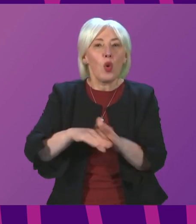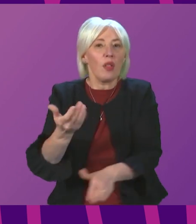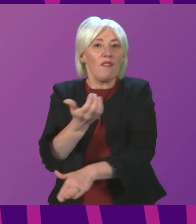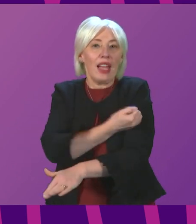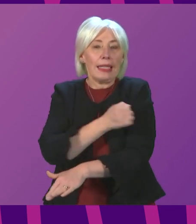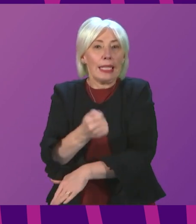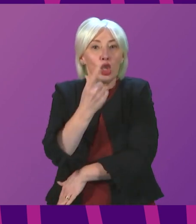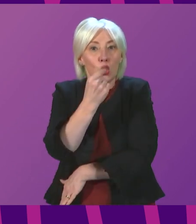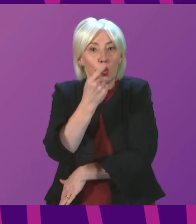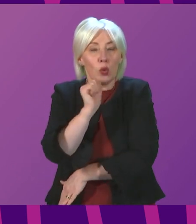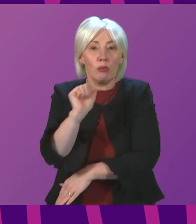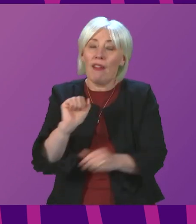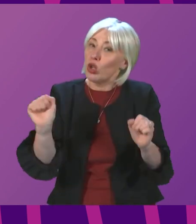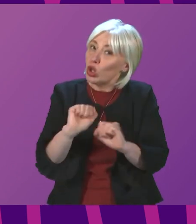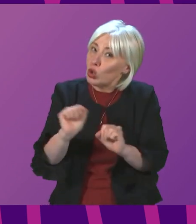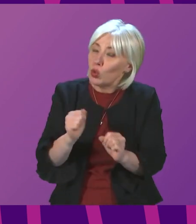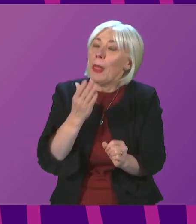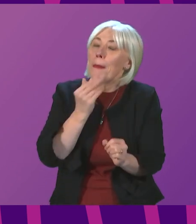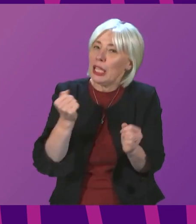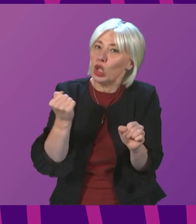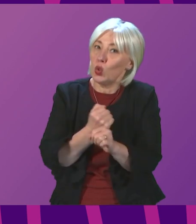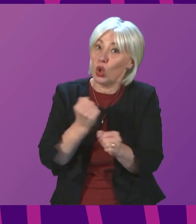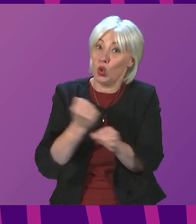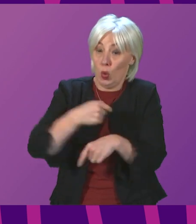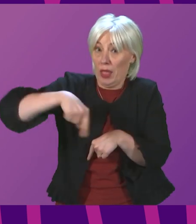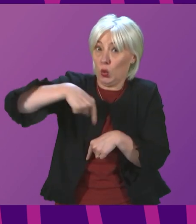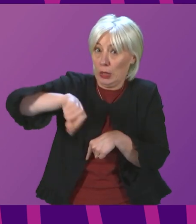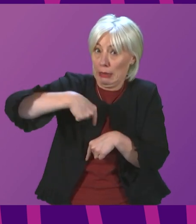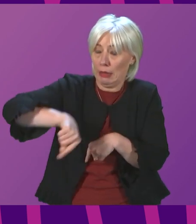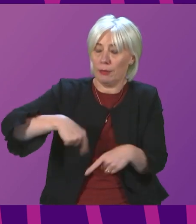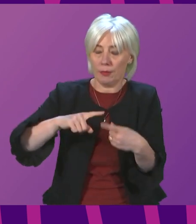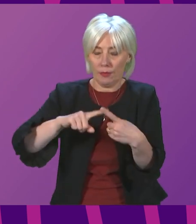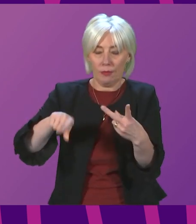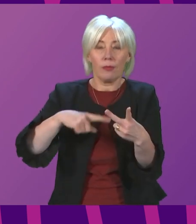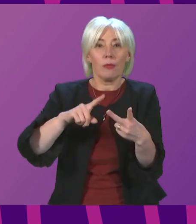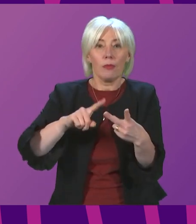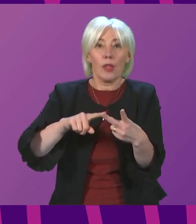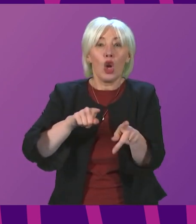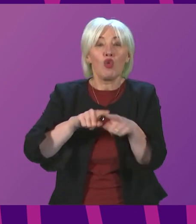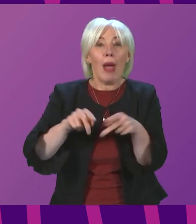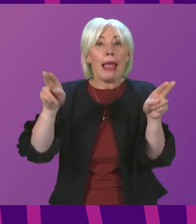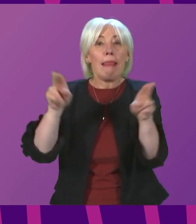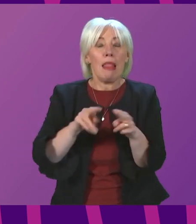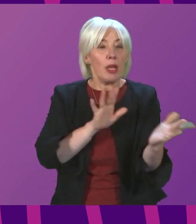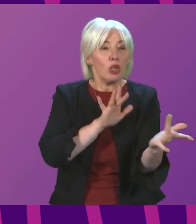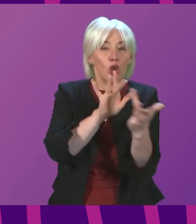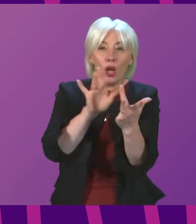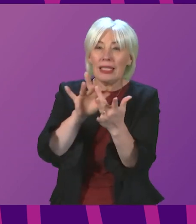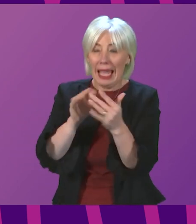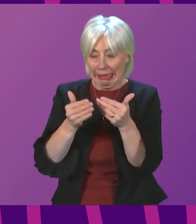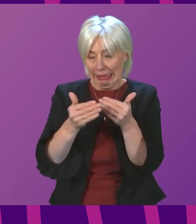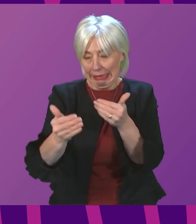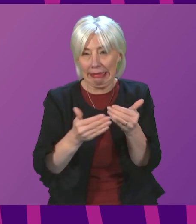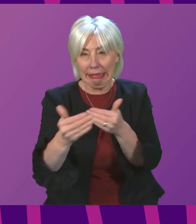can. If you haven't done so already, please do that and do it this week. Second, try to limit your contacts for a further period.